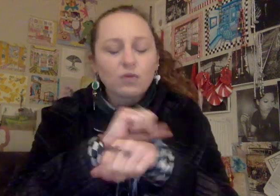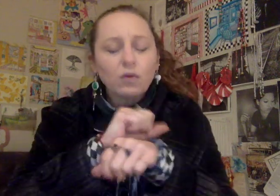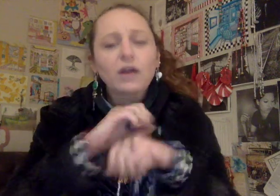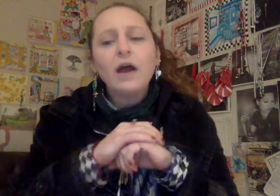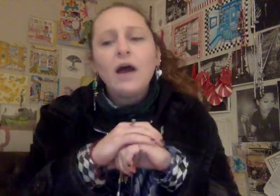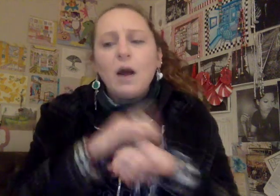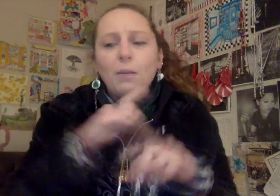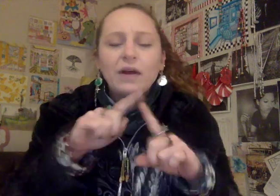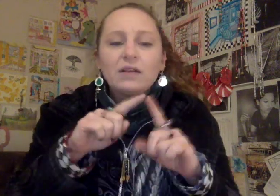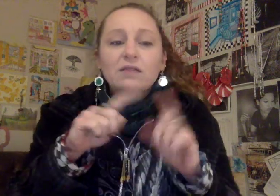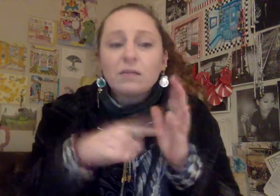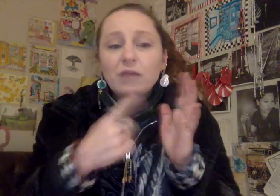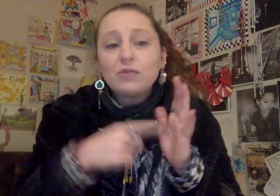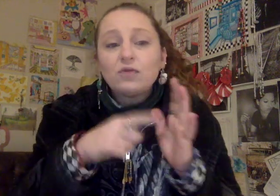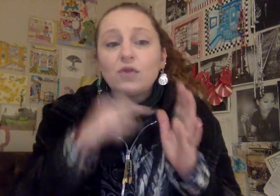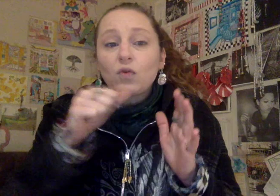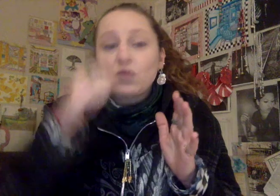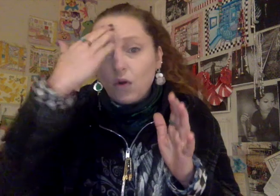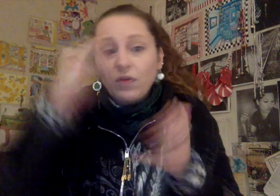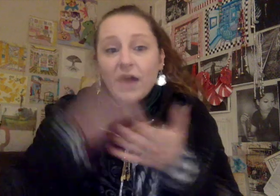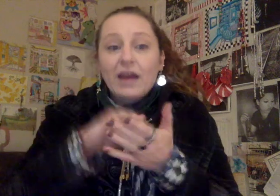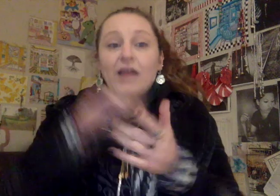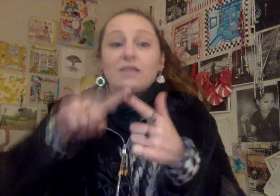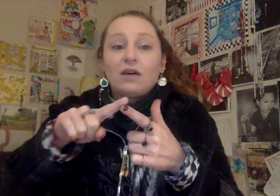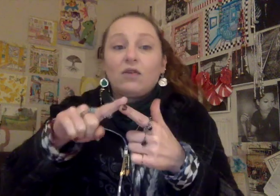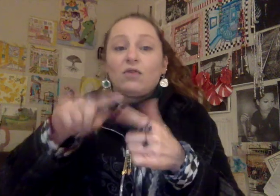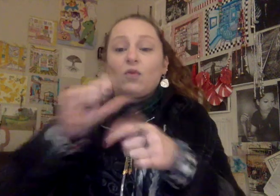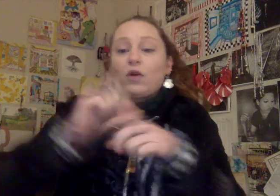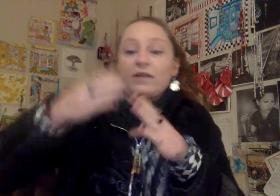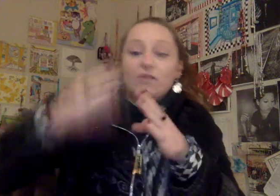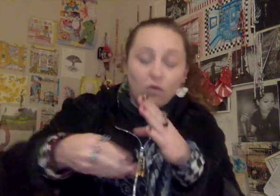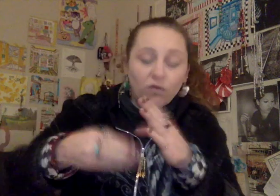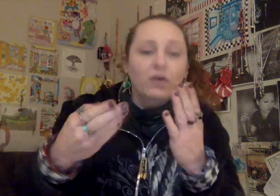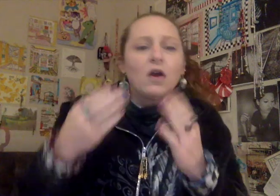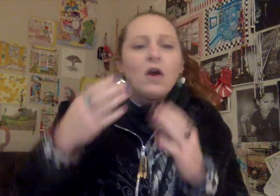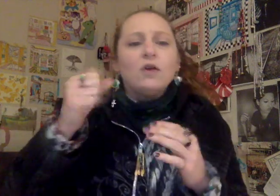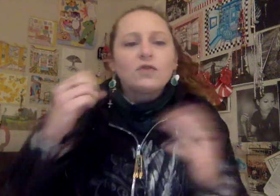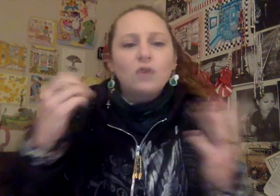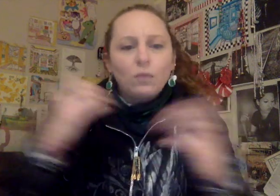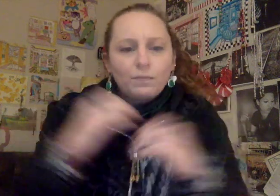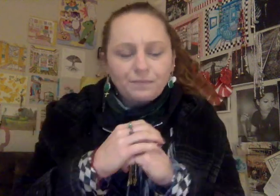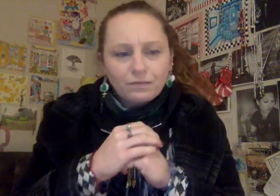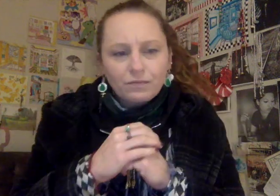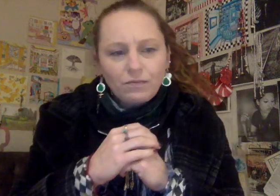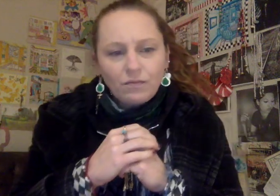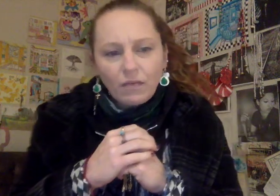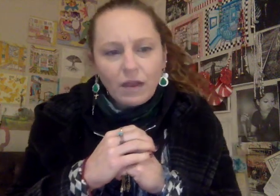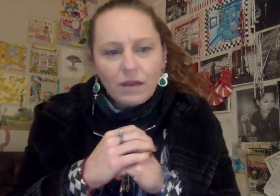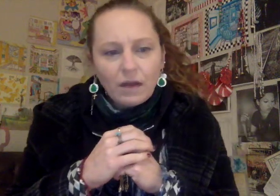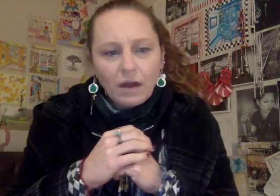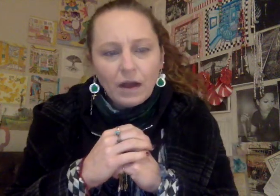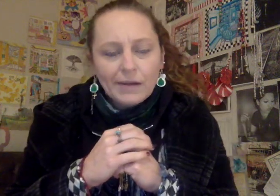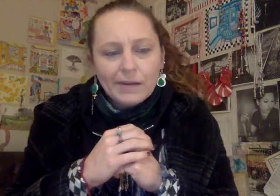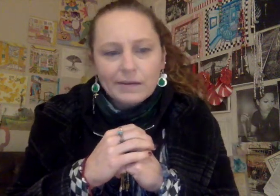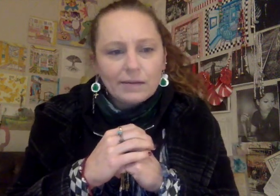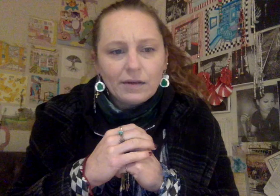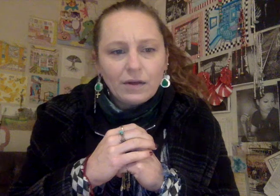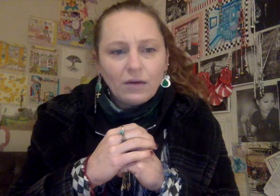work, but sometimes you don't know that until the work is over. So, uh, you know,